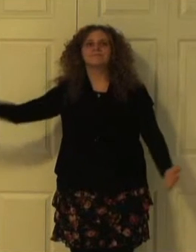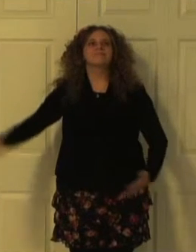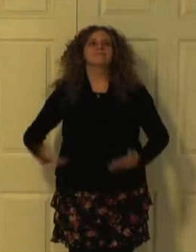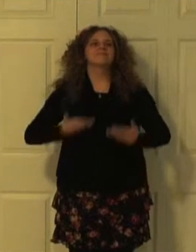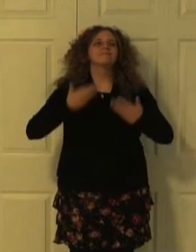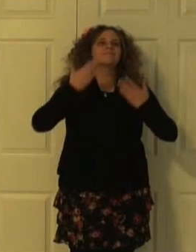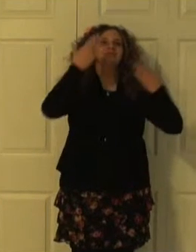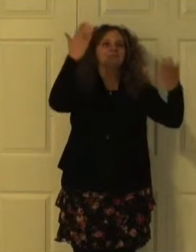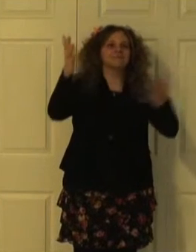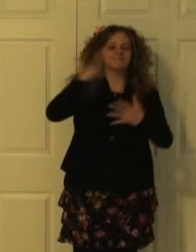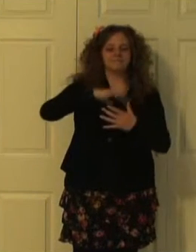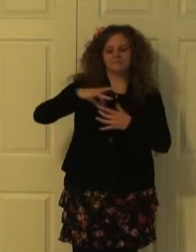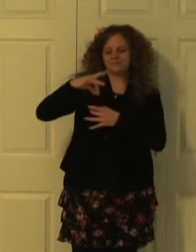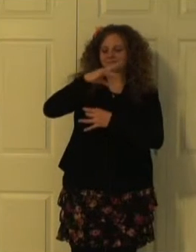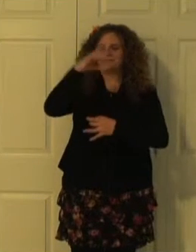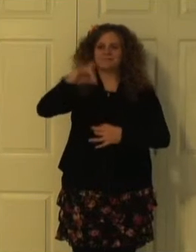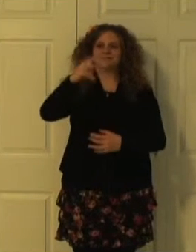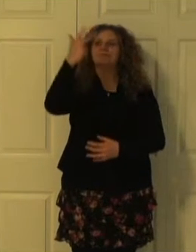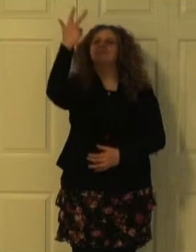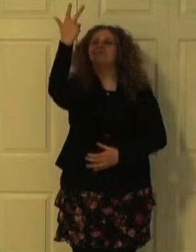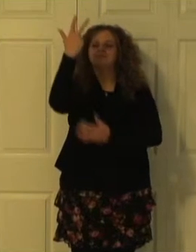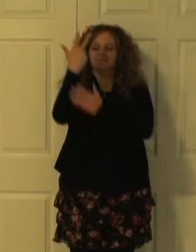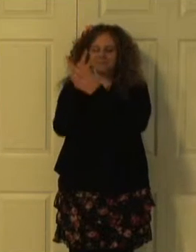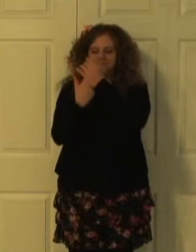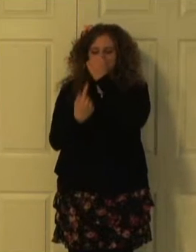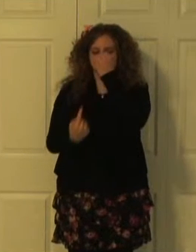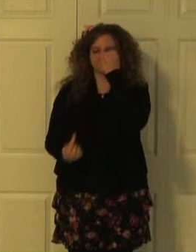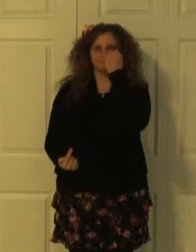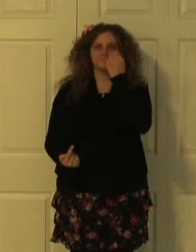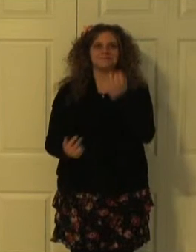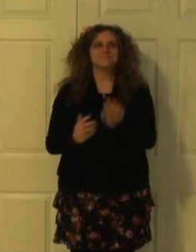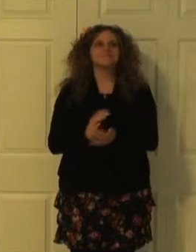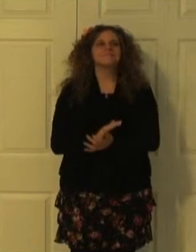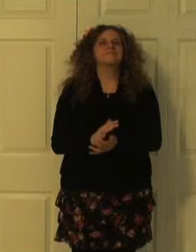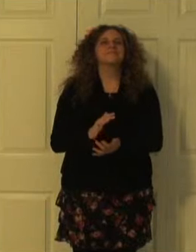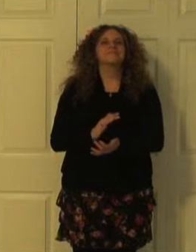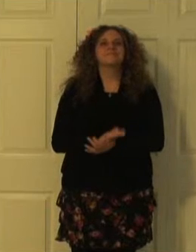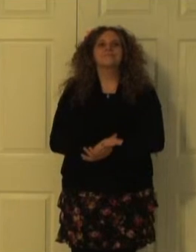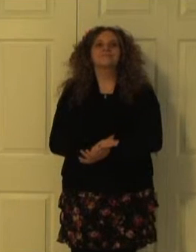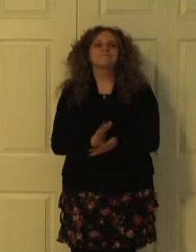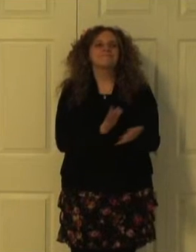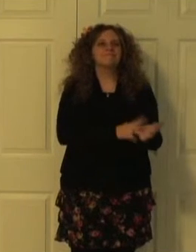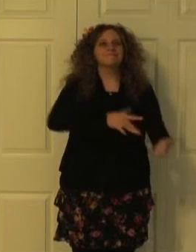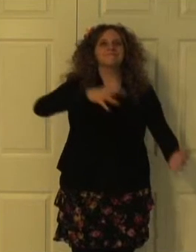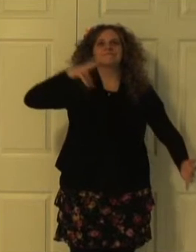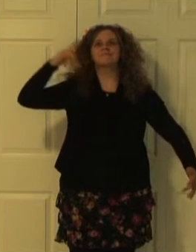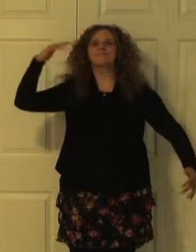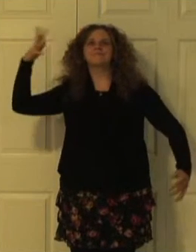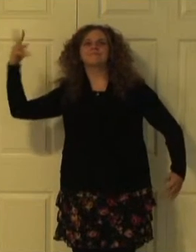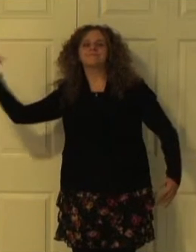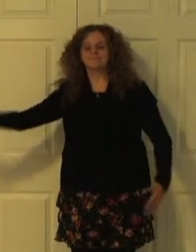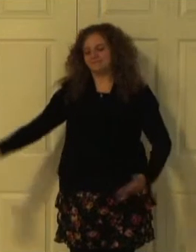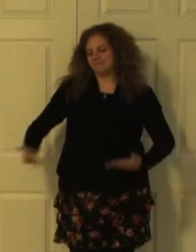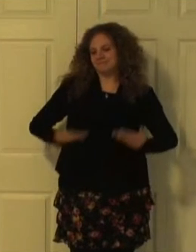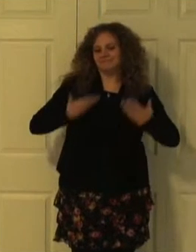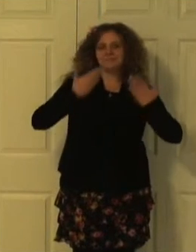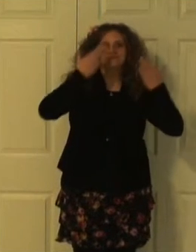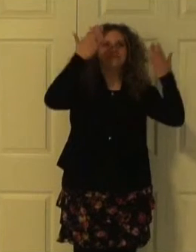be to the Spirit three in one. Glory be in the